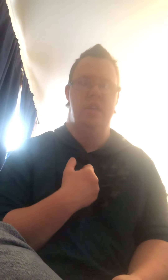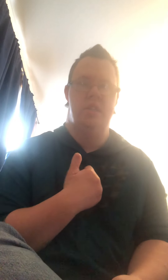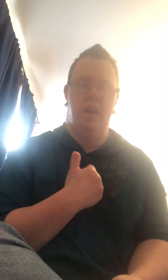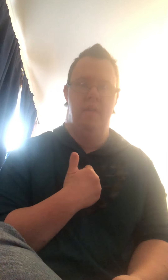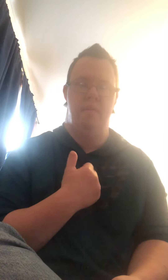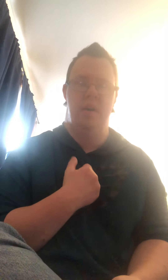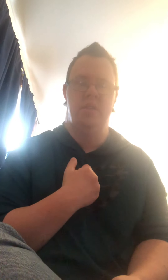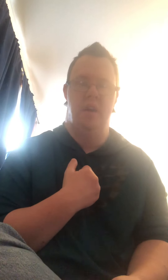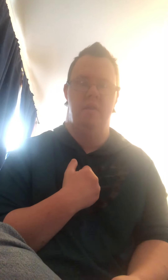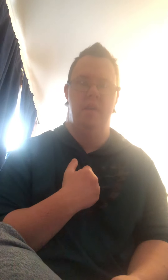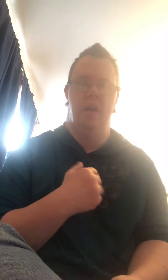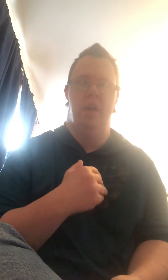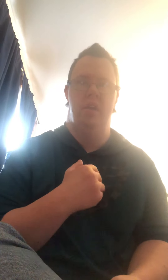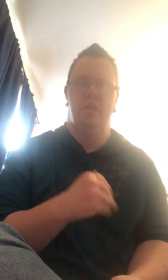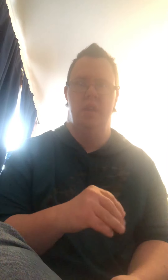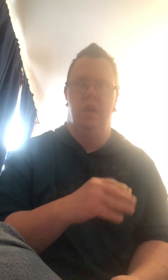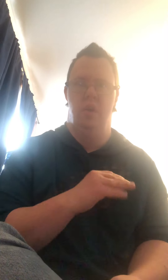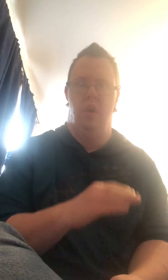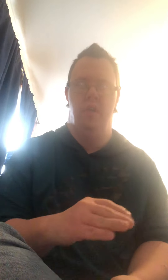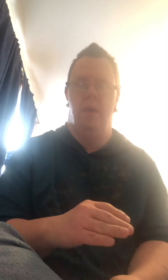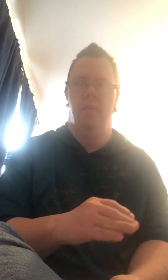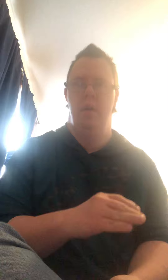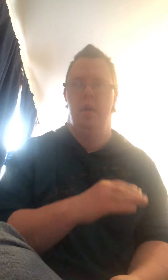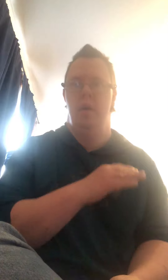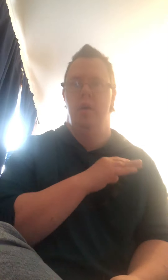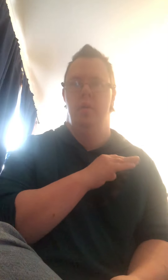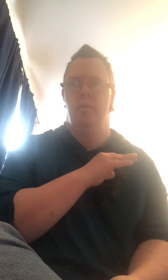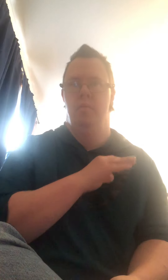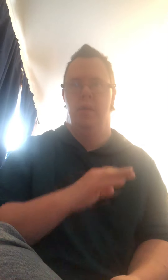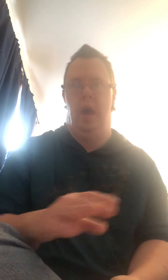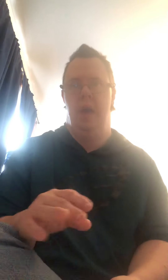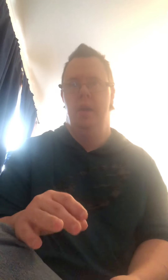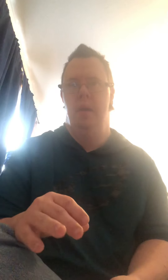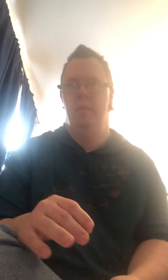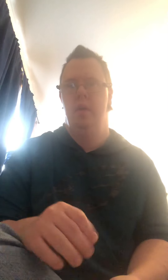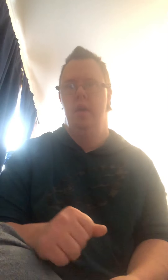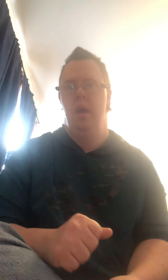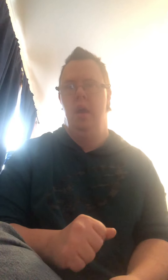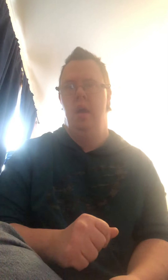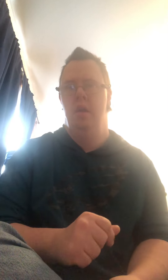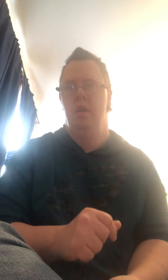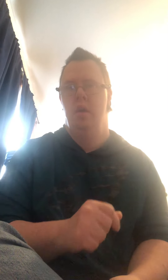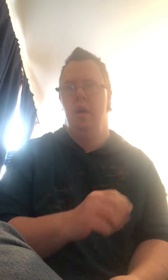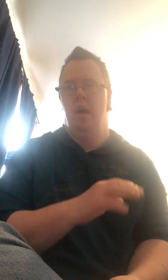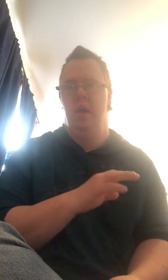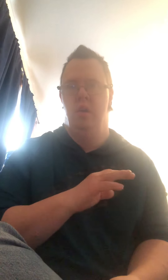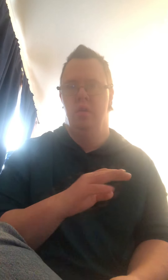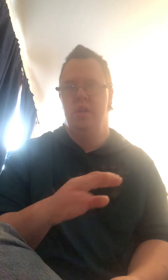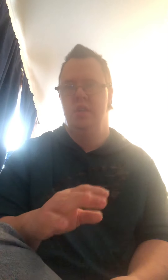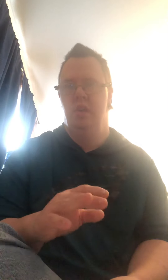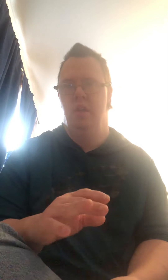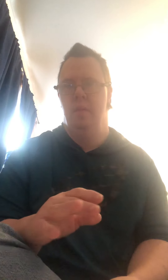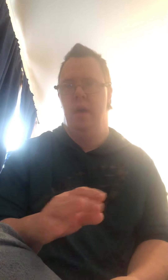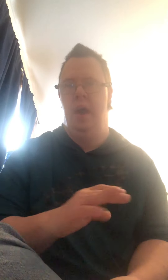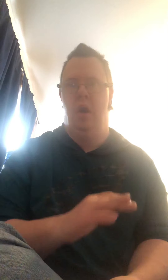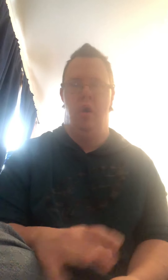stand out for myself and I just ignore them block them and I don't listen to them at all